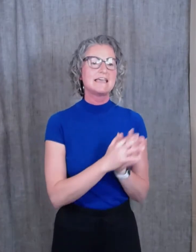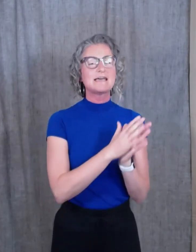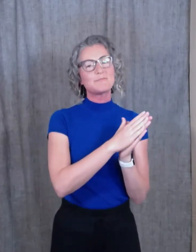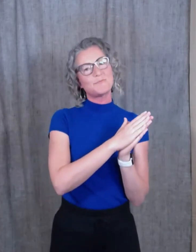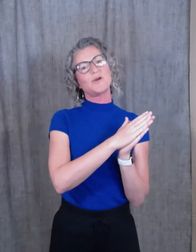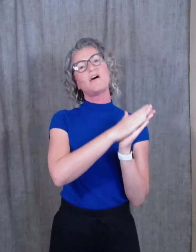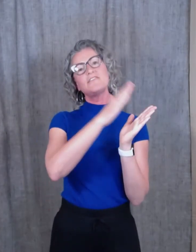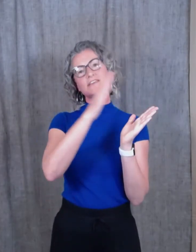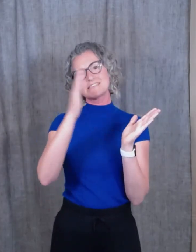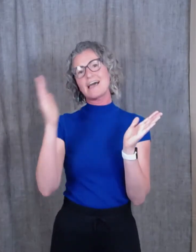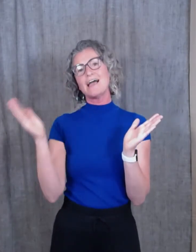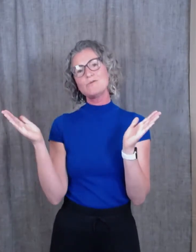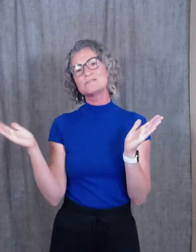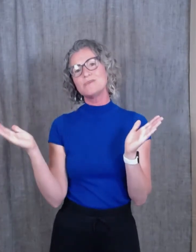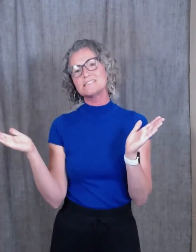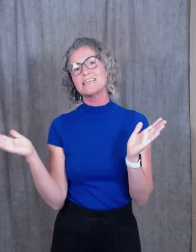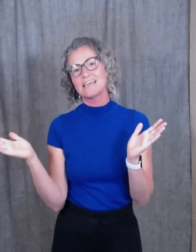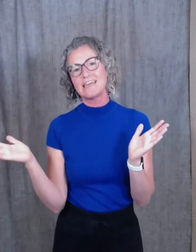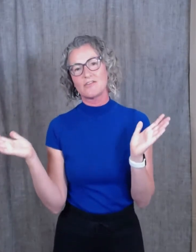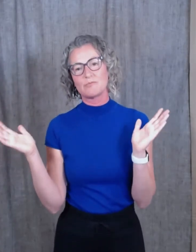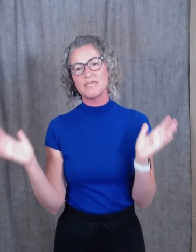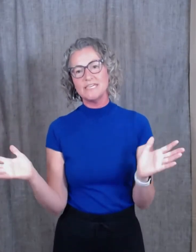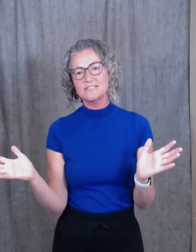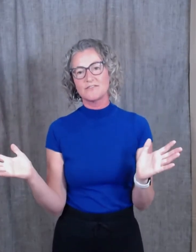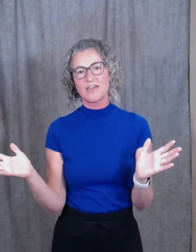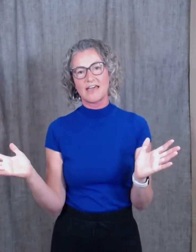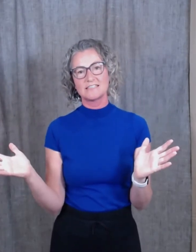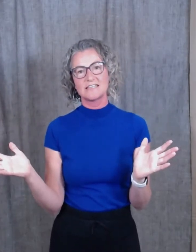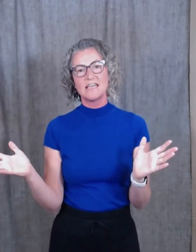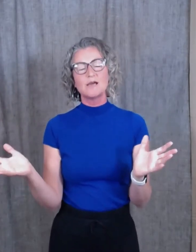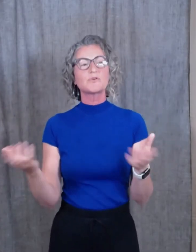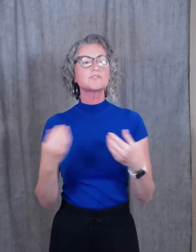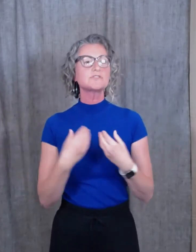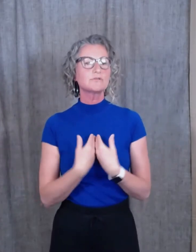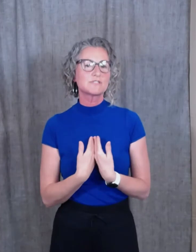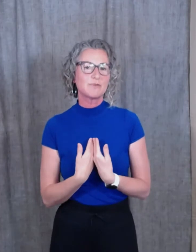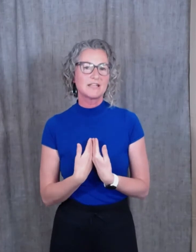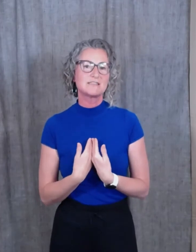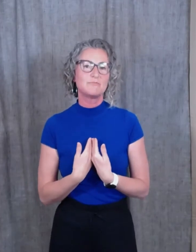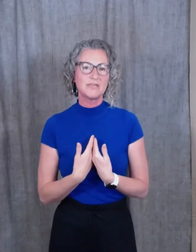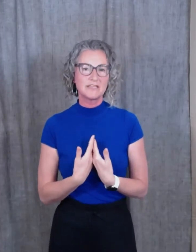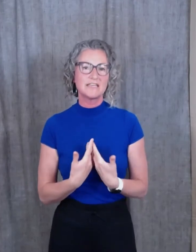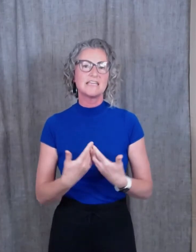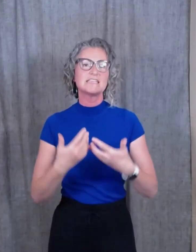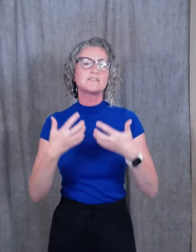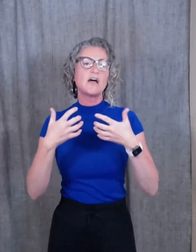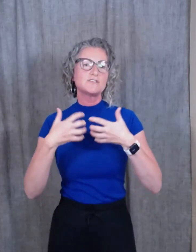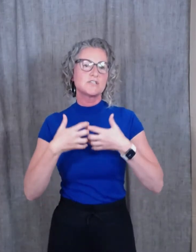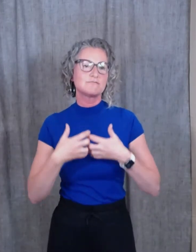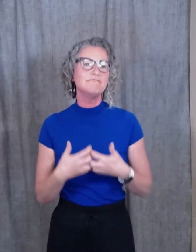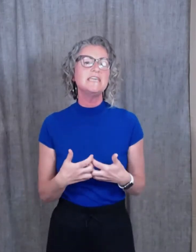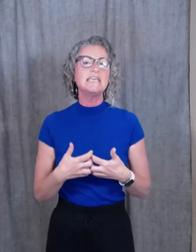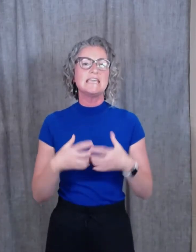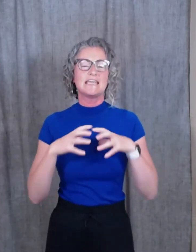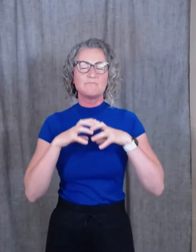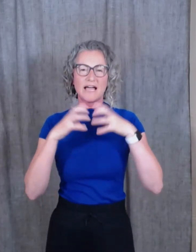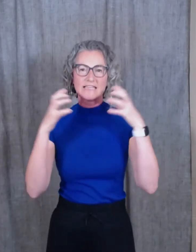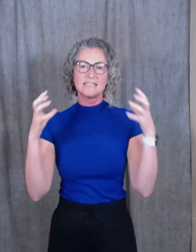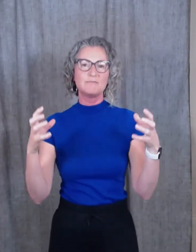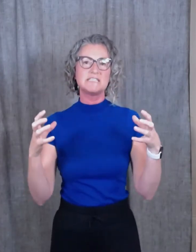But obviously, I was missing another piece of that. Personal responsibility is not just me in my limited